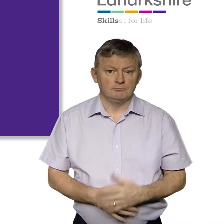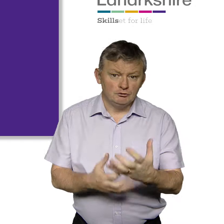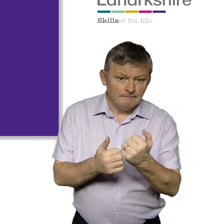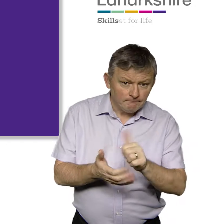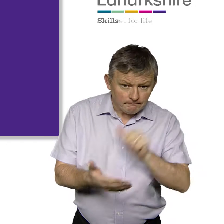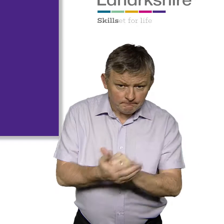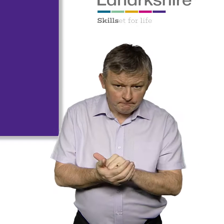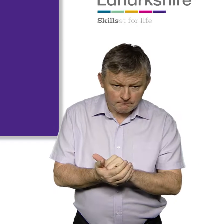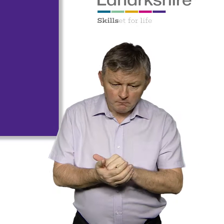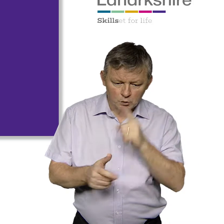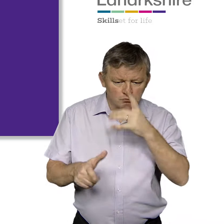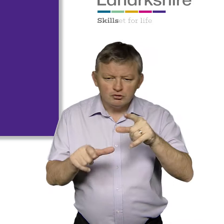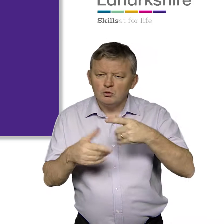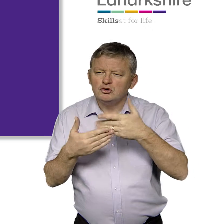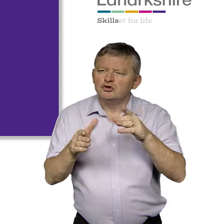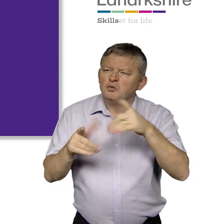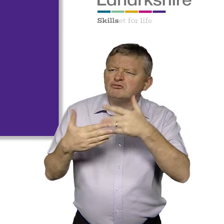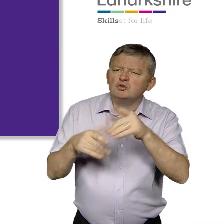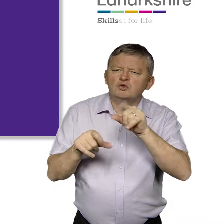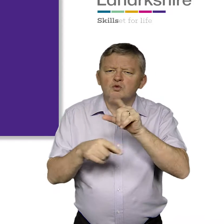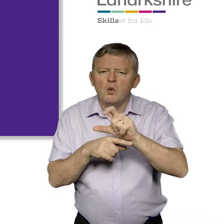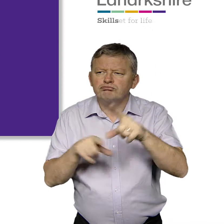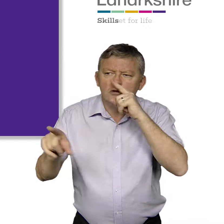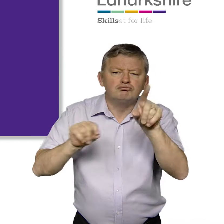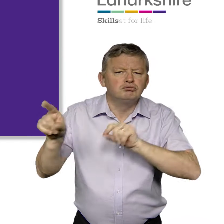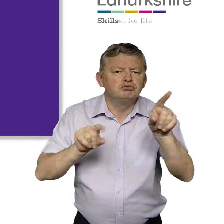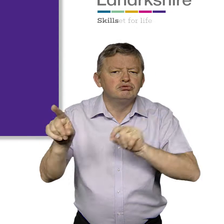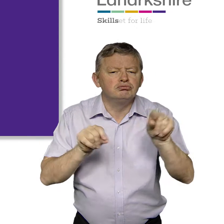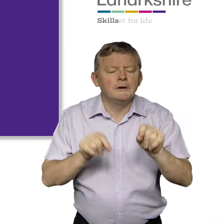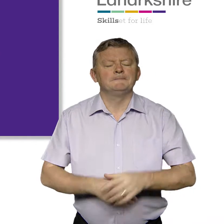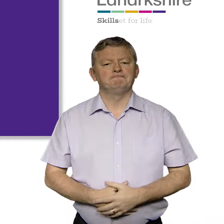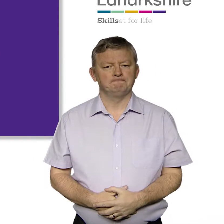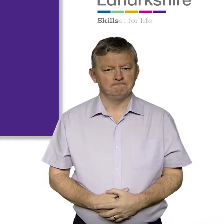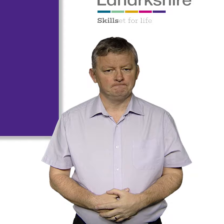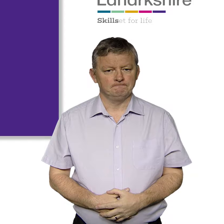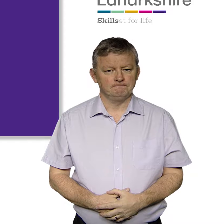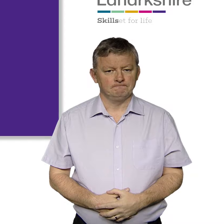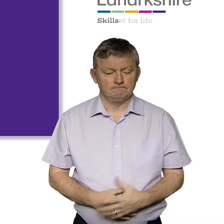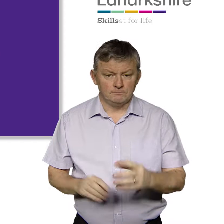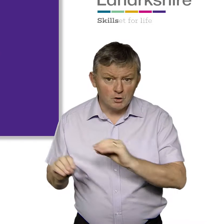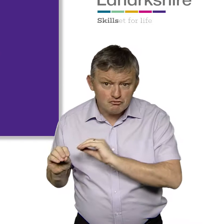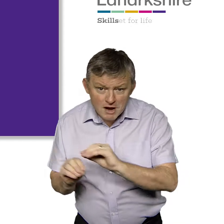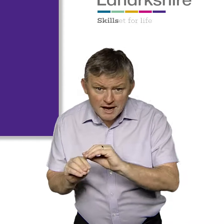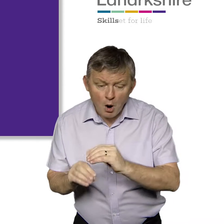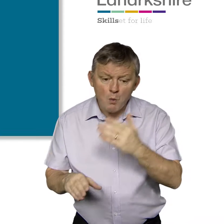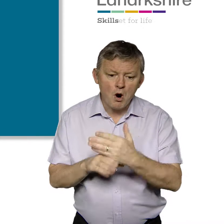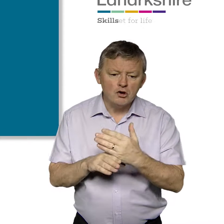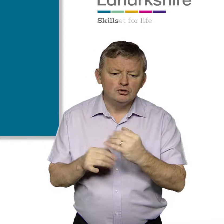and will receive the support they need to do well in their chosen subject or subjects. training,